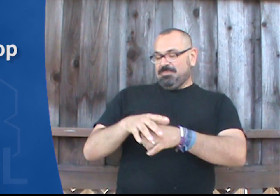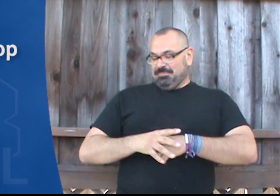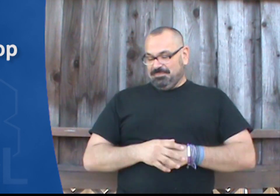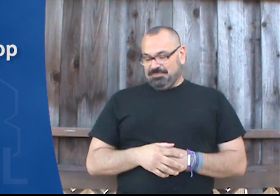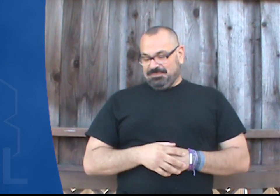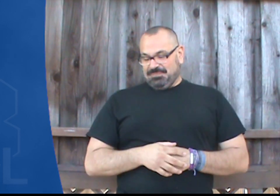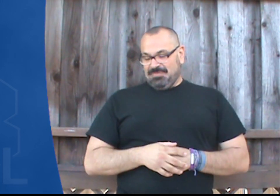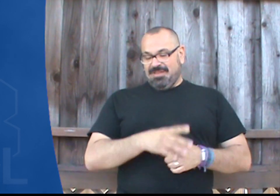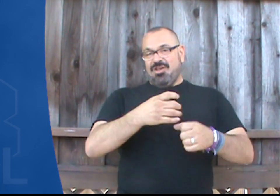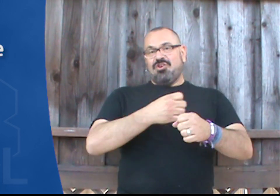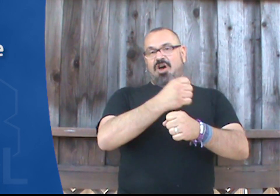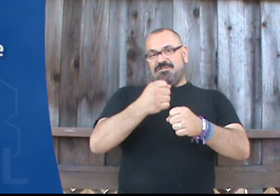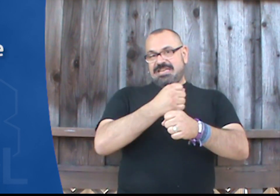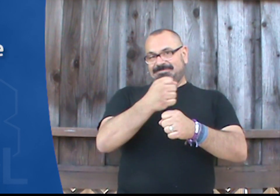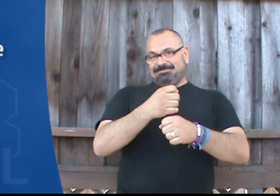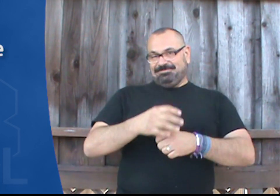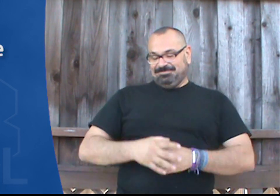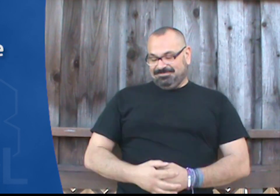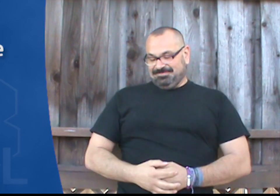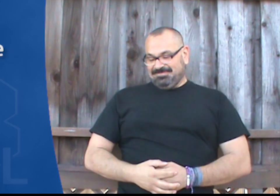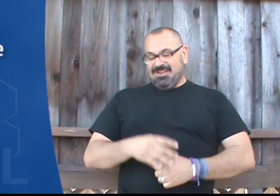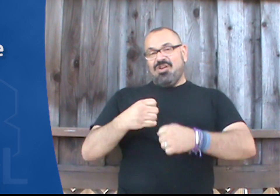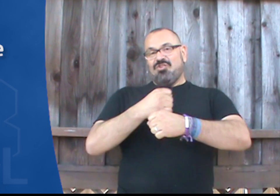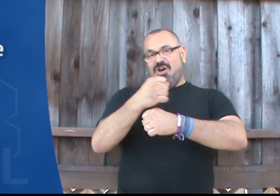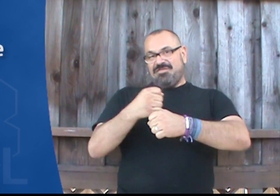Coffee. Coffee.